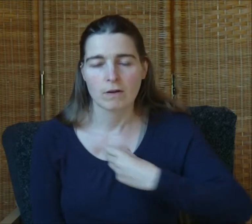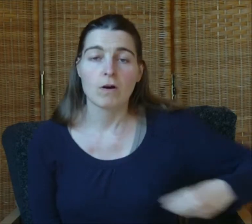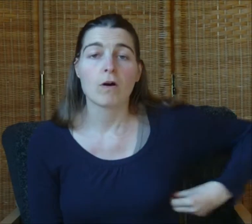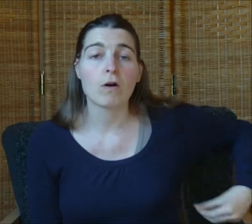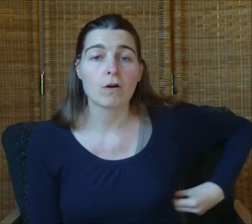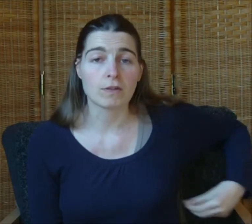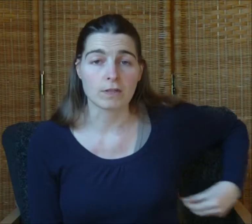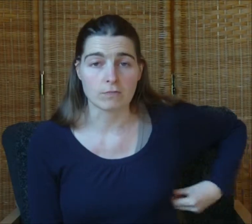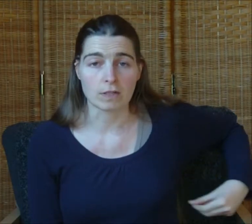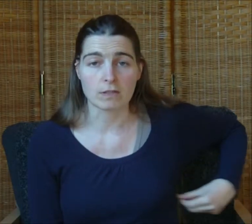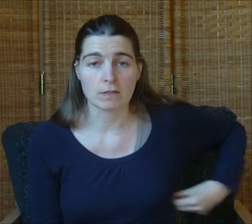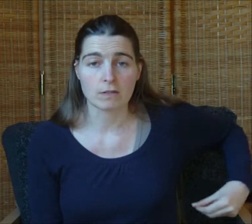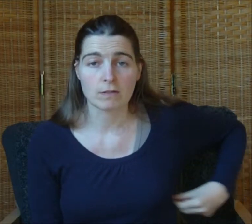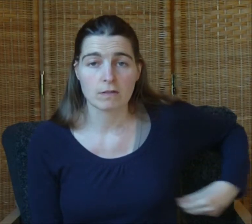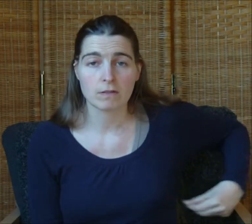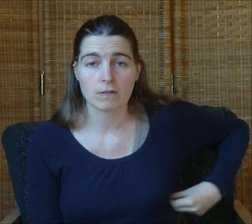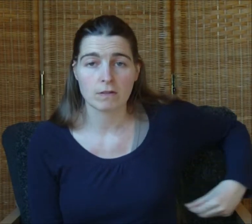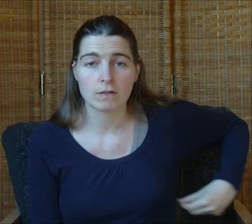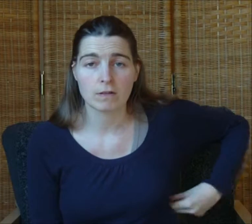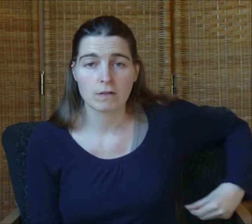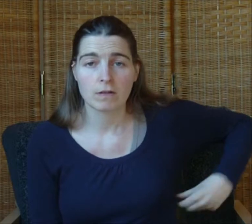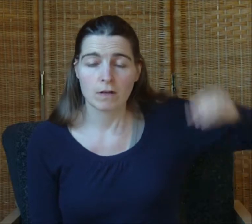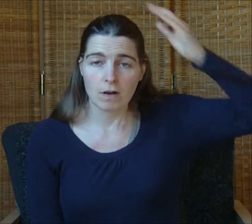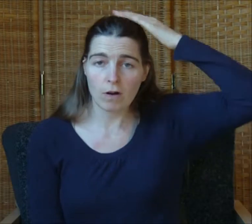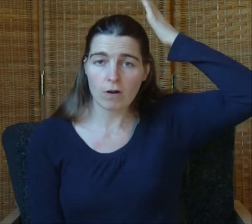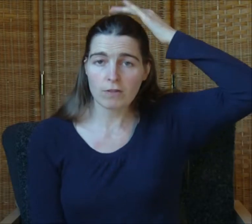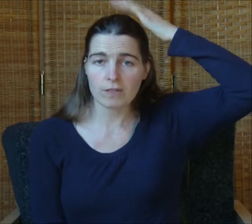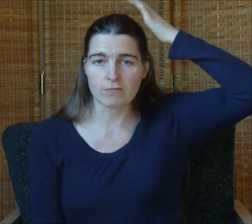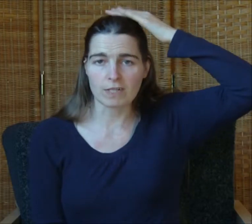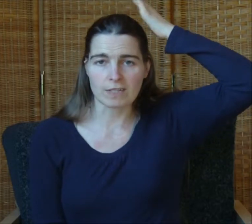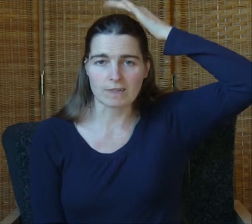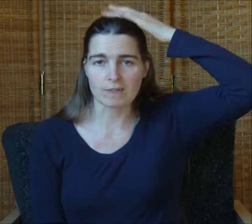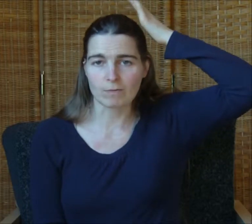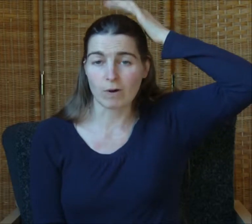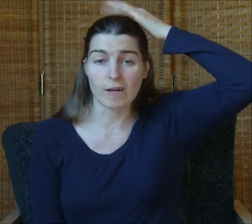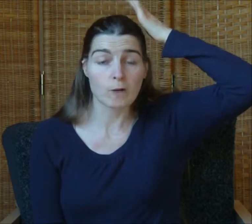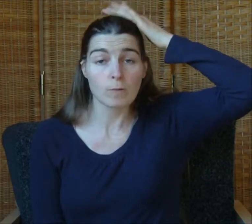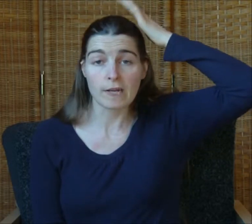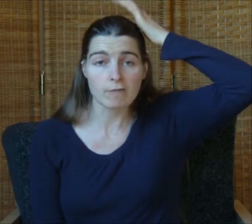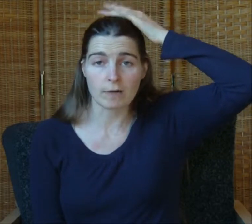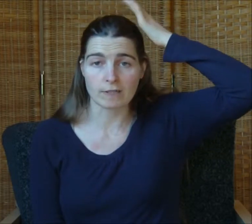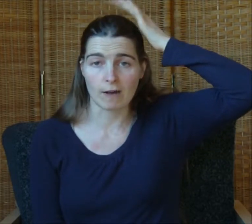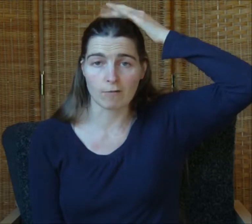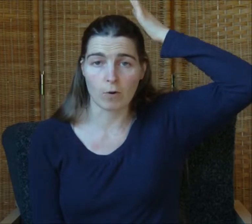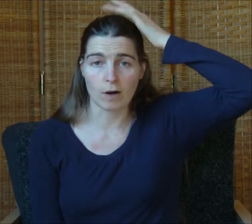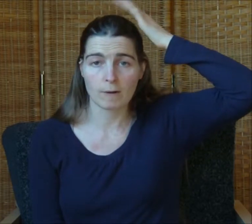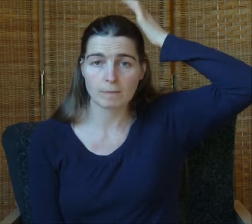All these reasons. All these reasons why I don't believe in myself. All these